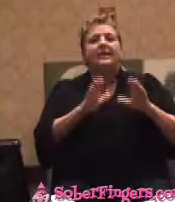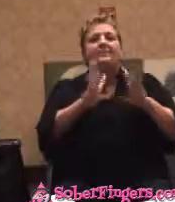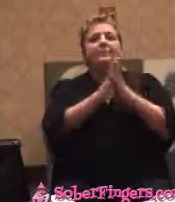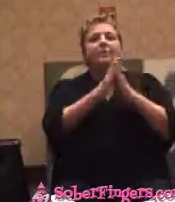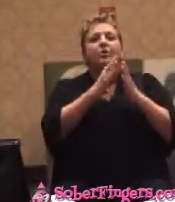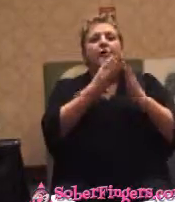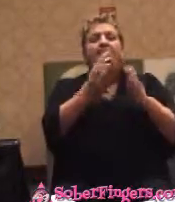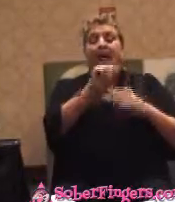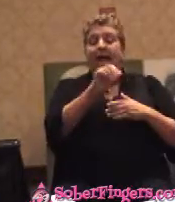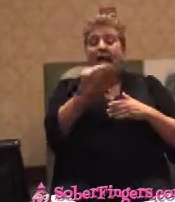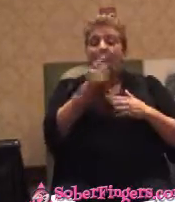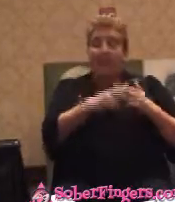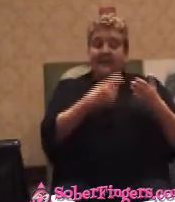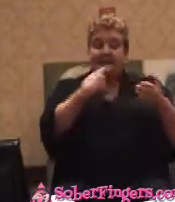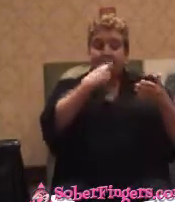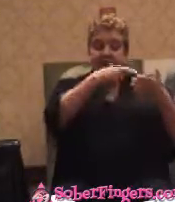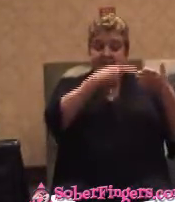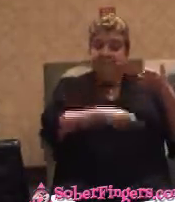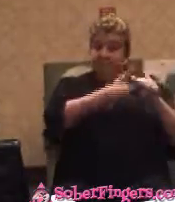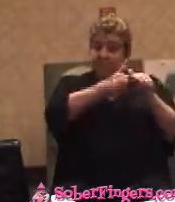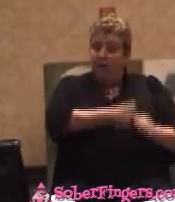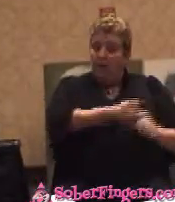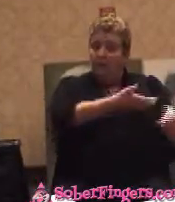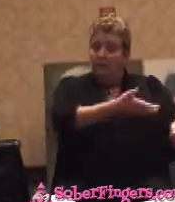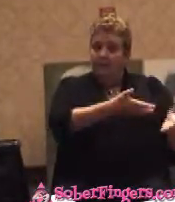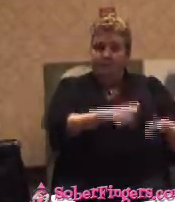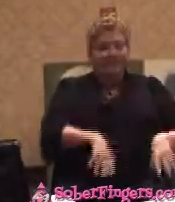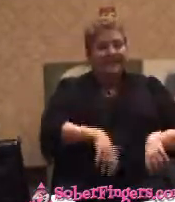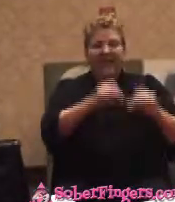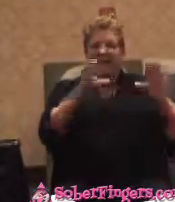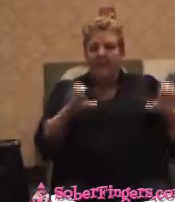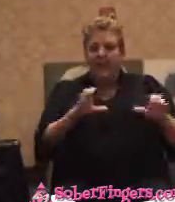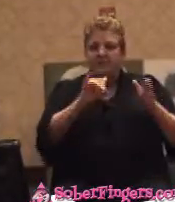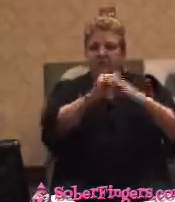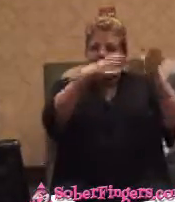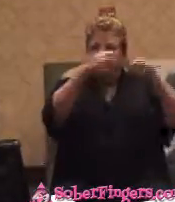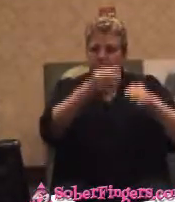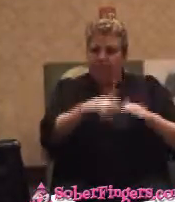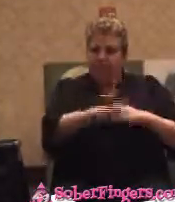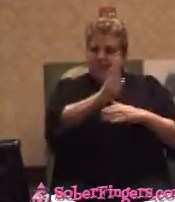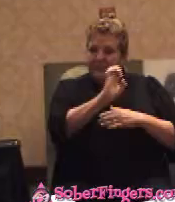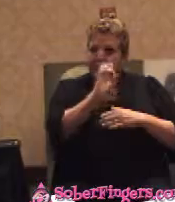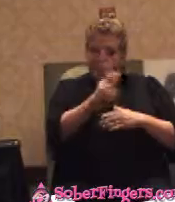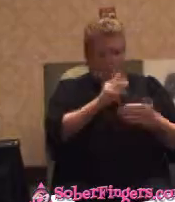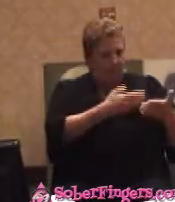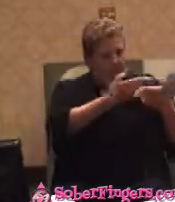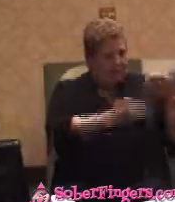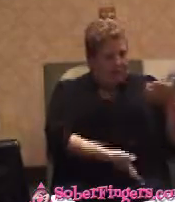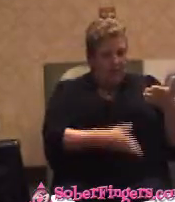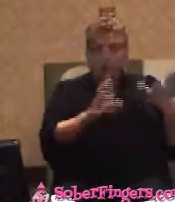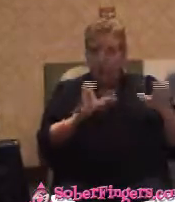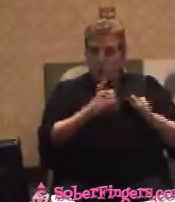do. To take the action described in the book of Alcoholics Anonymous. Do the things it tells you to do.